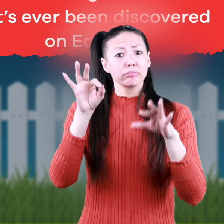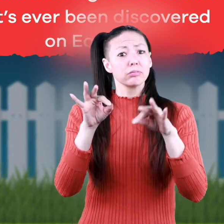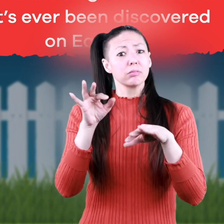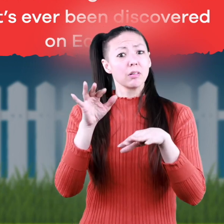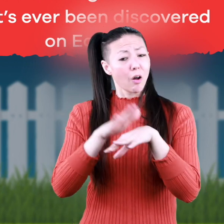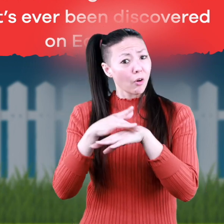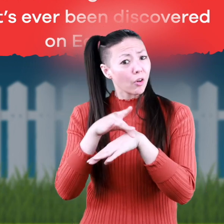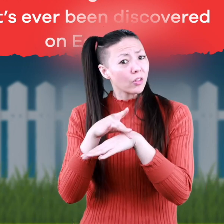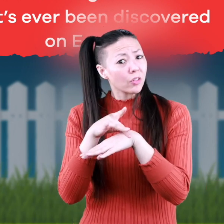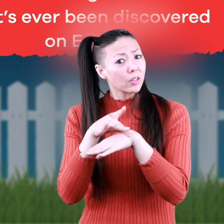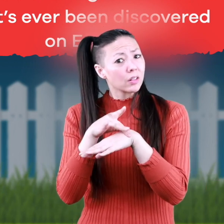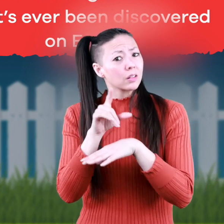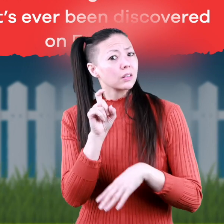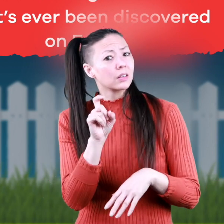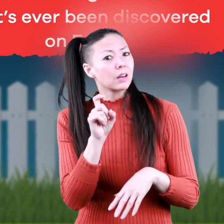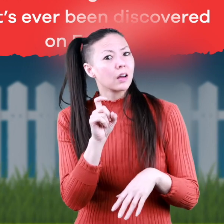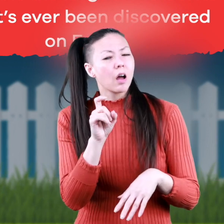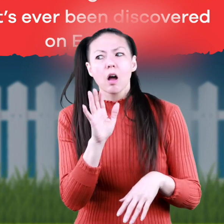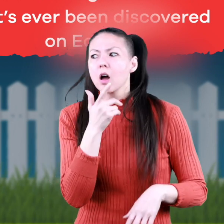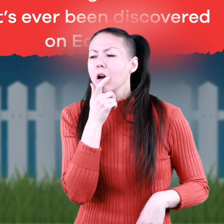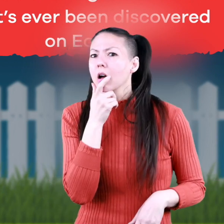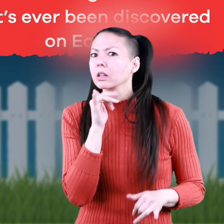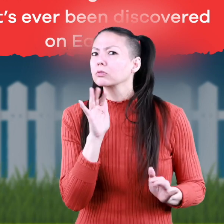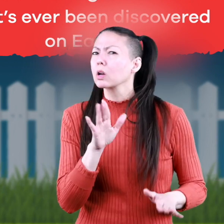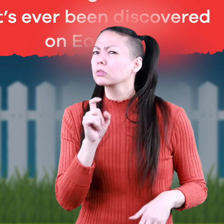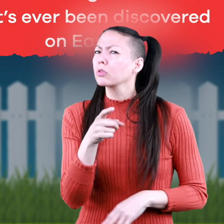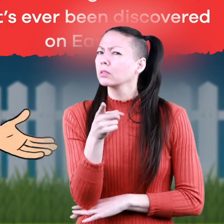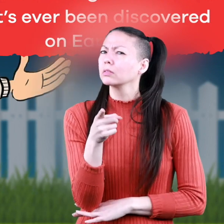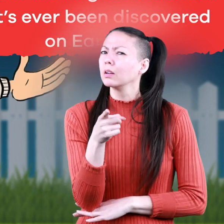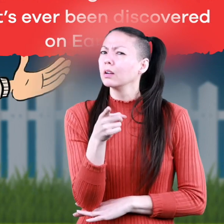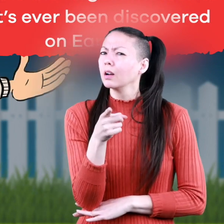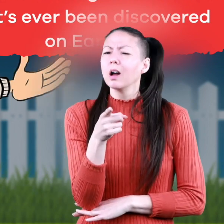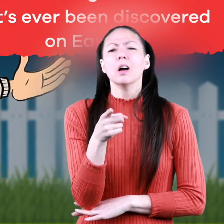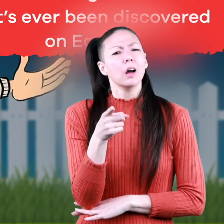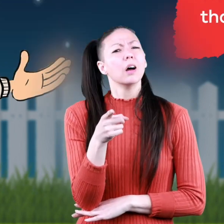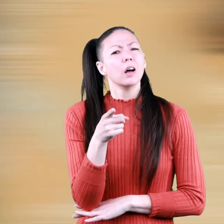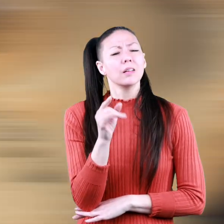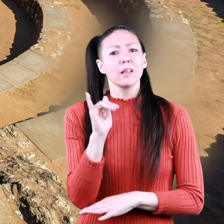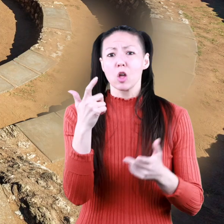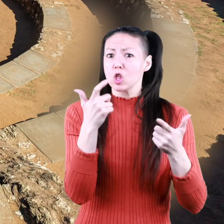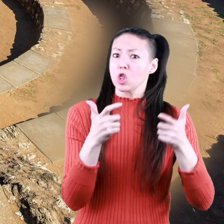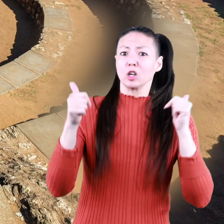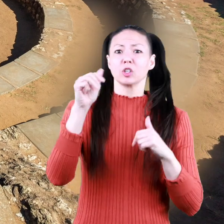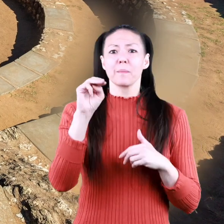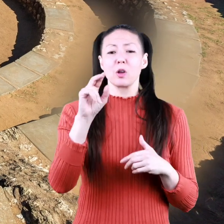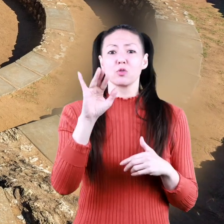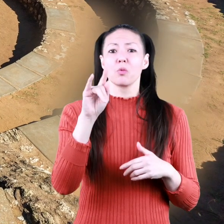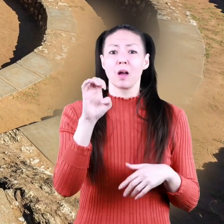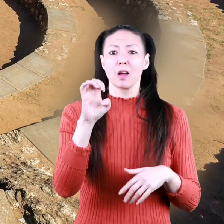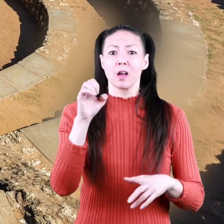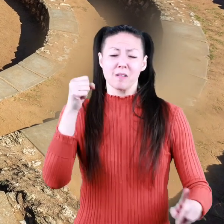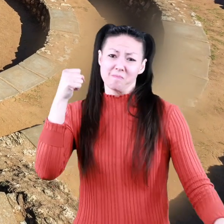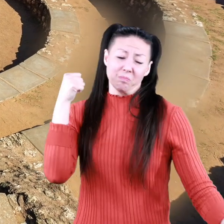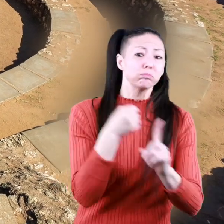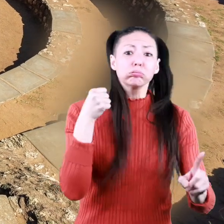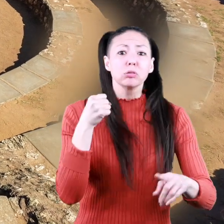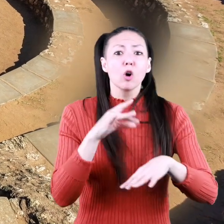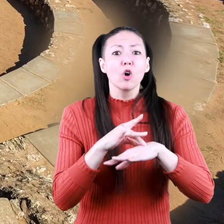discovered on Earth? Oh, what a great question! The largest meteorite to ever hit Earth is named